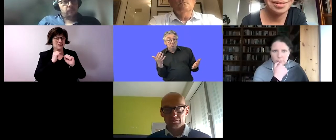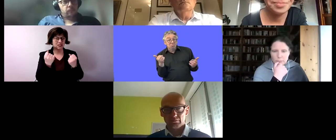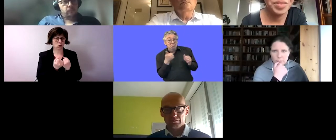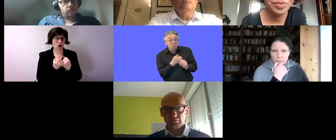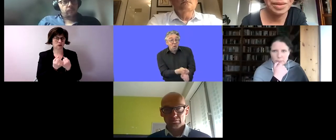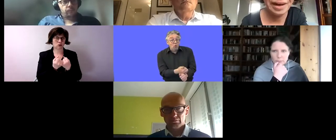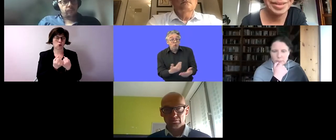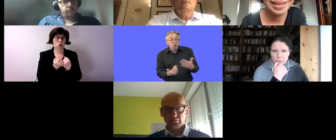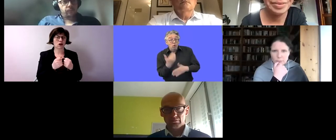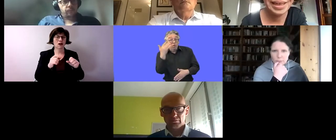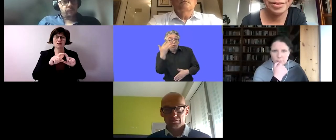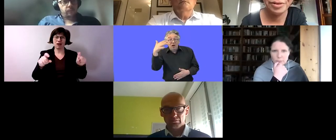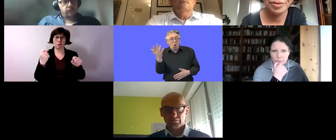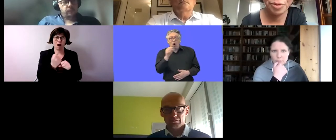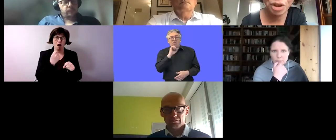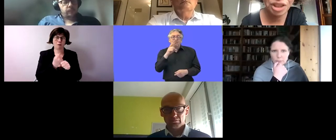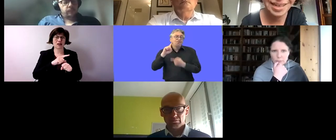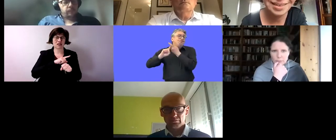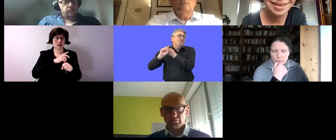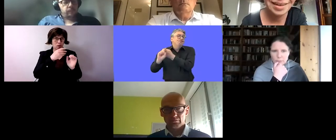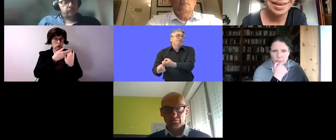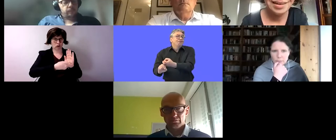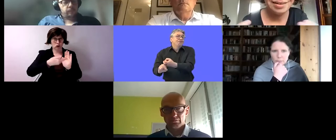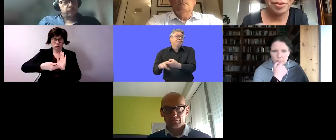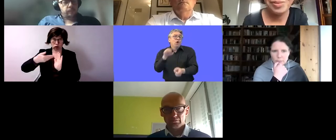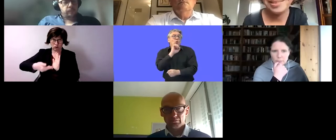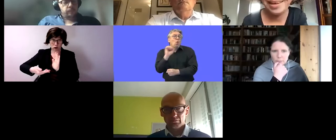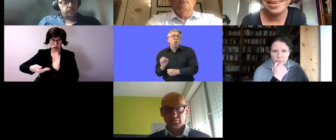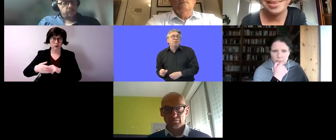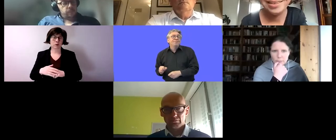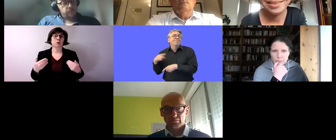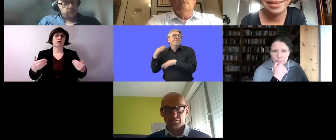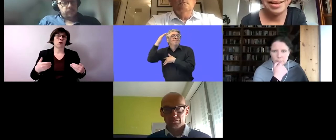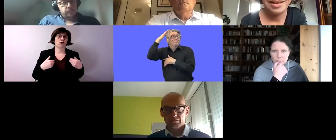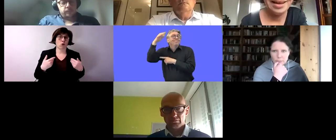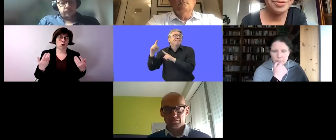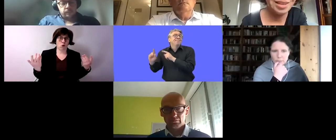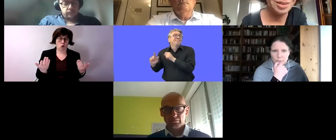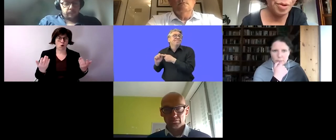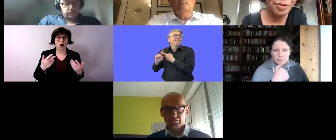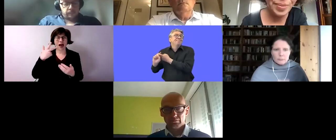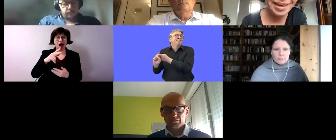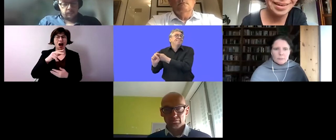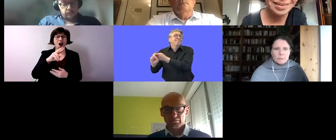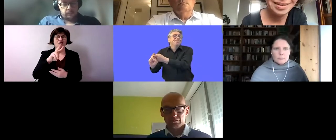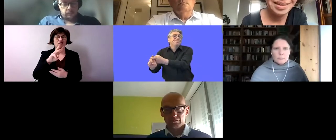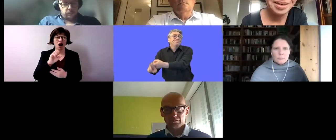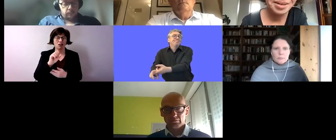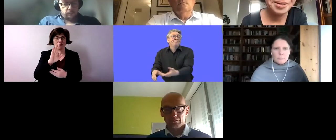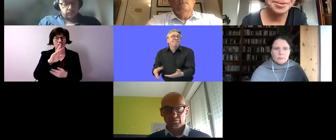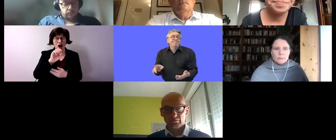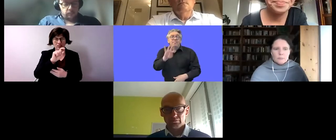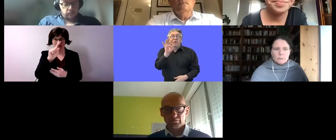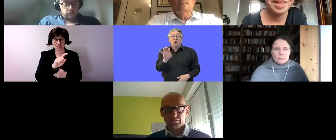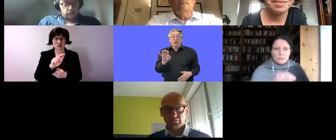going to give a short introduction into the topic and then i will give the panelists the